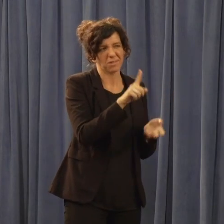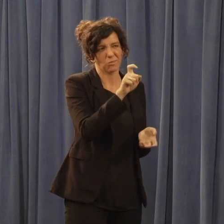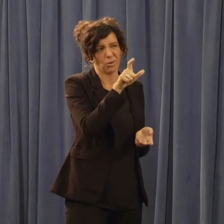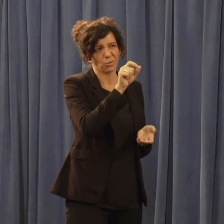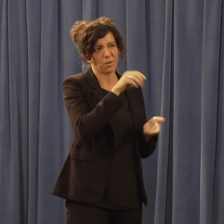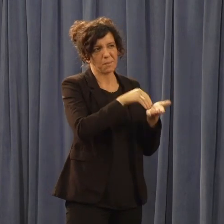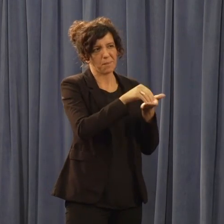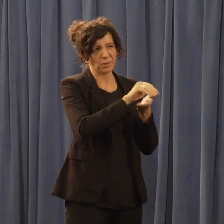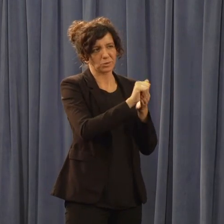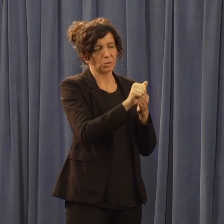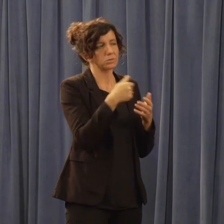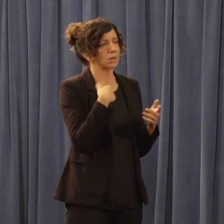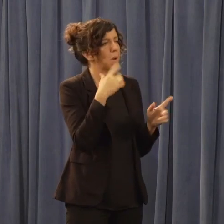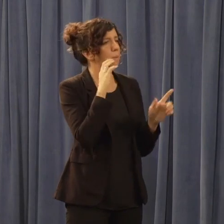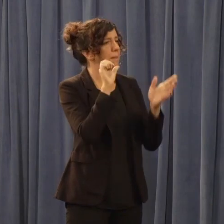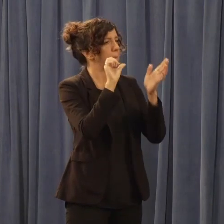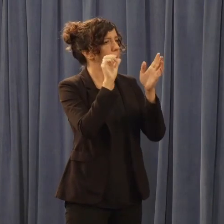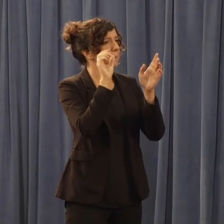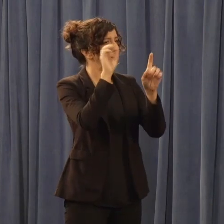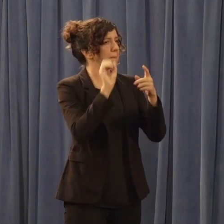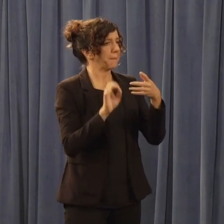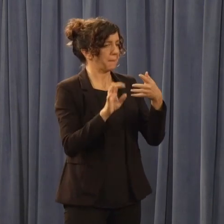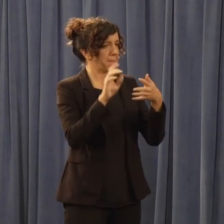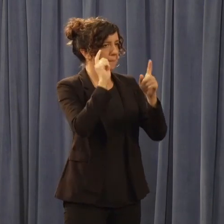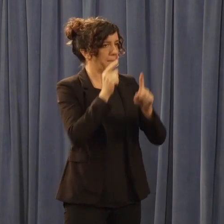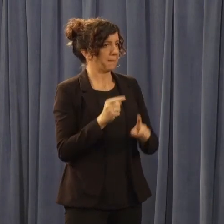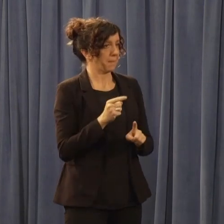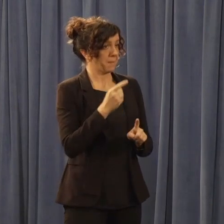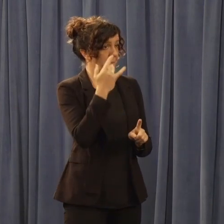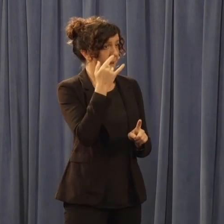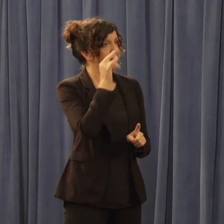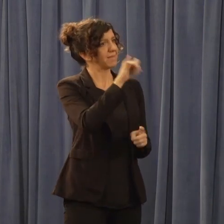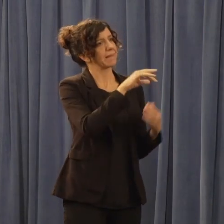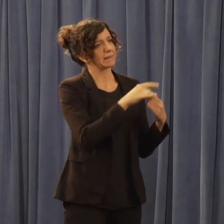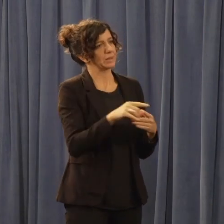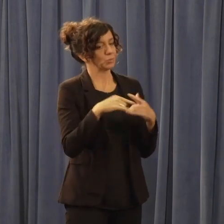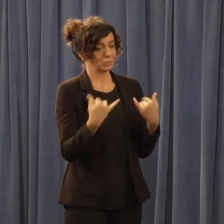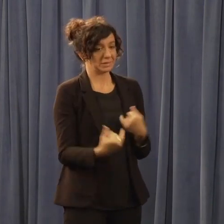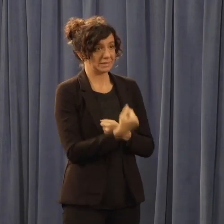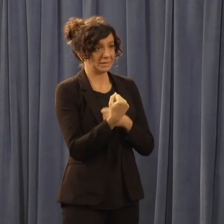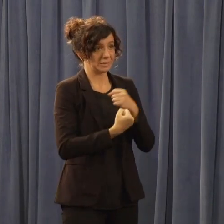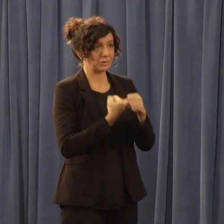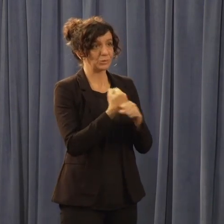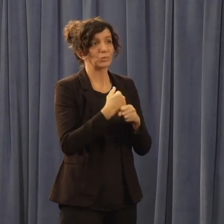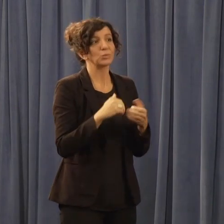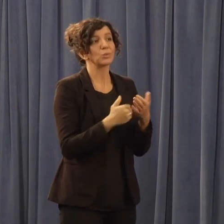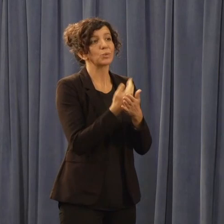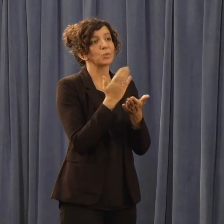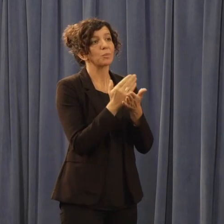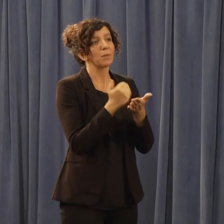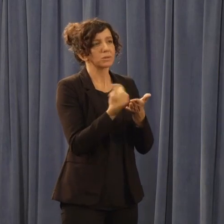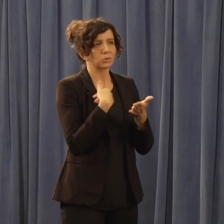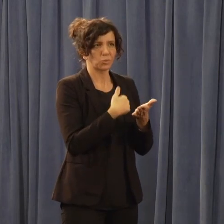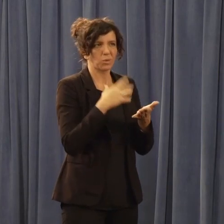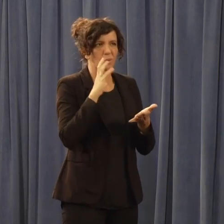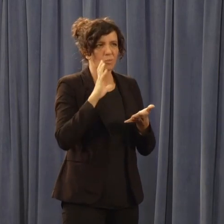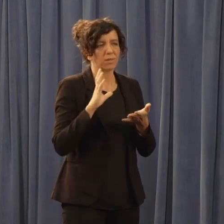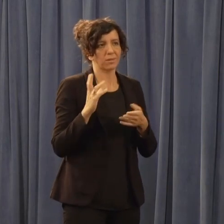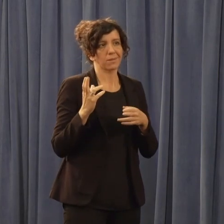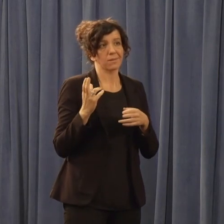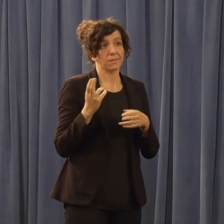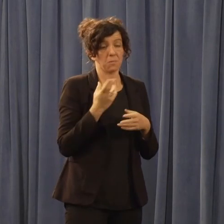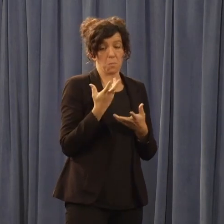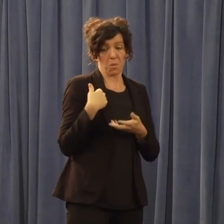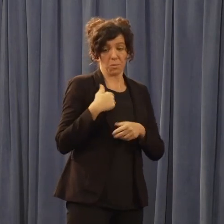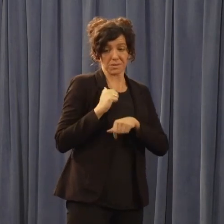of all of those things because they're important. A lot of those bleed into this new year. We're building on all of those things. Though I will say for those